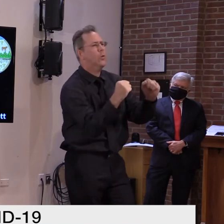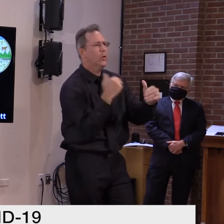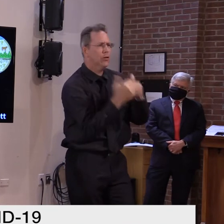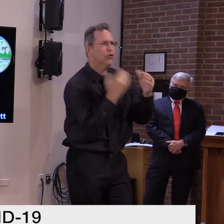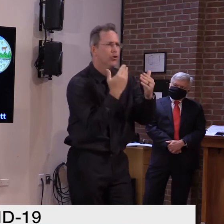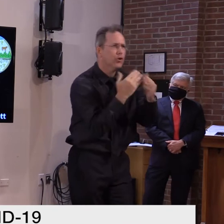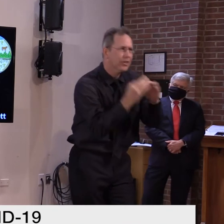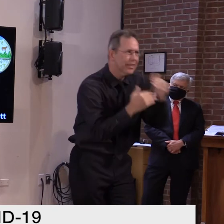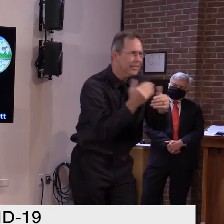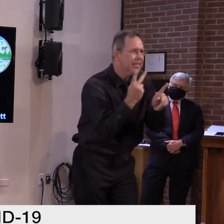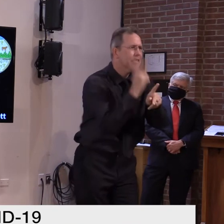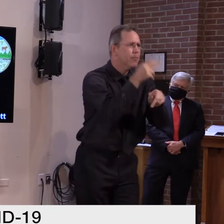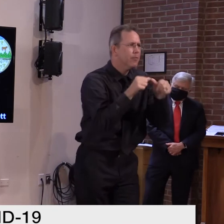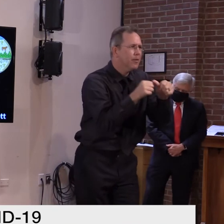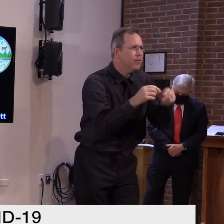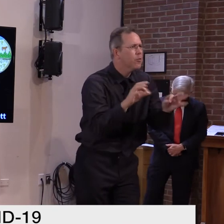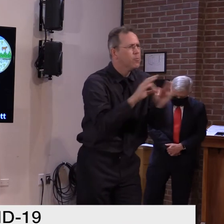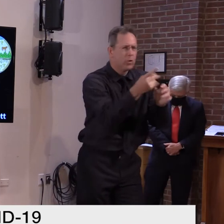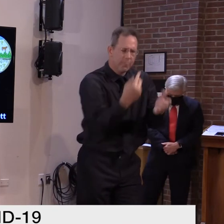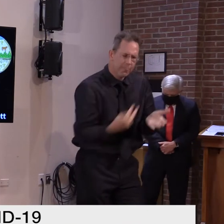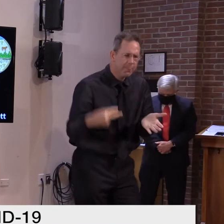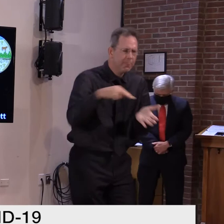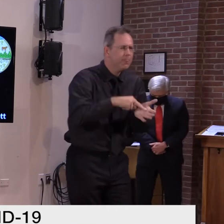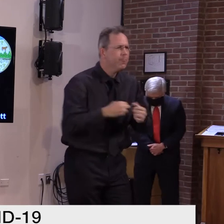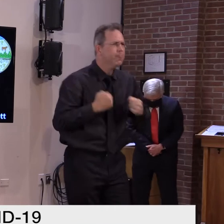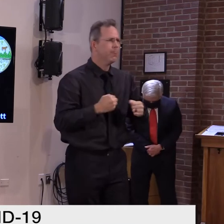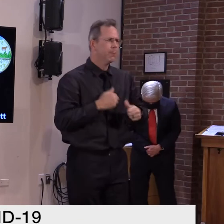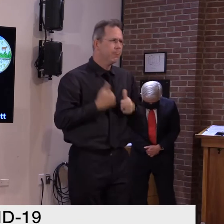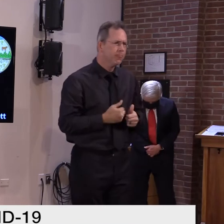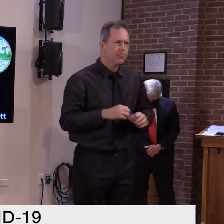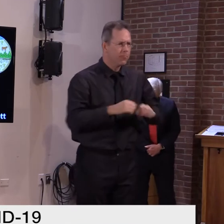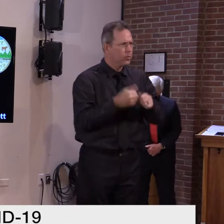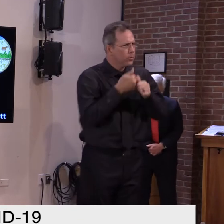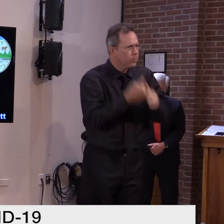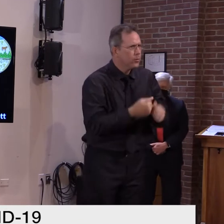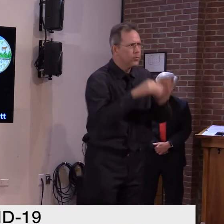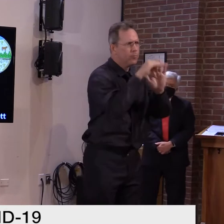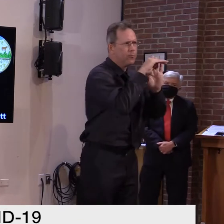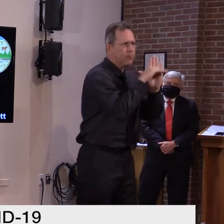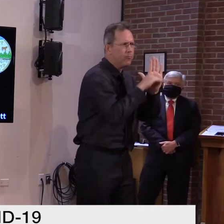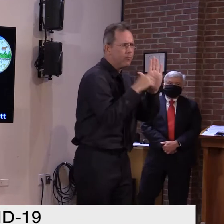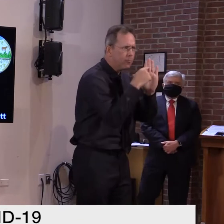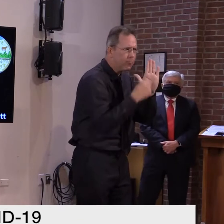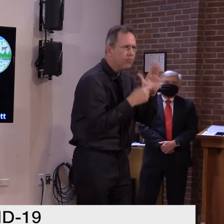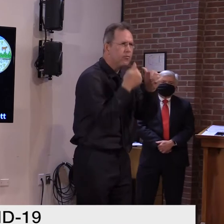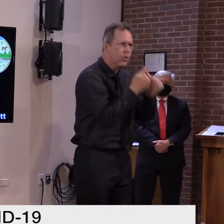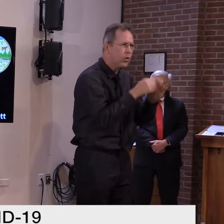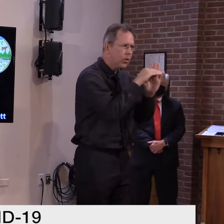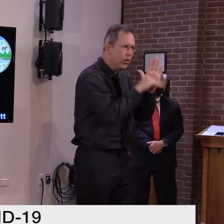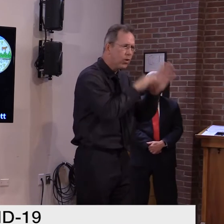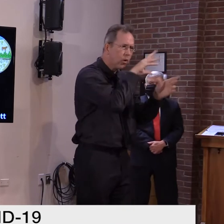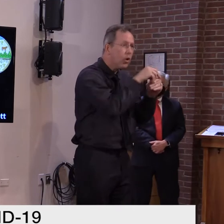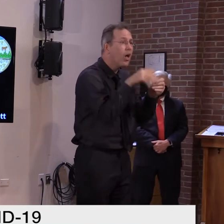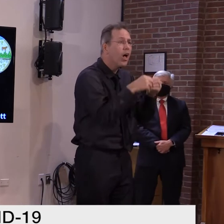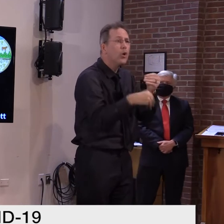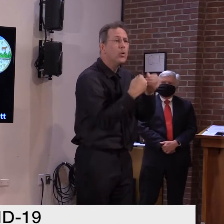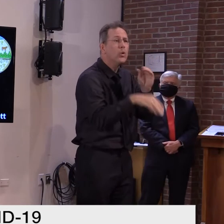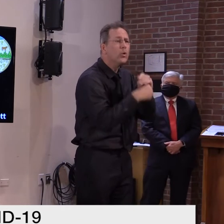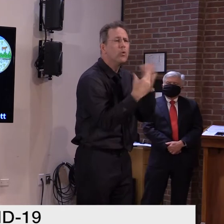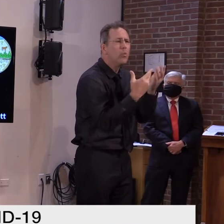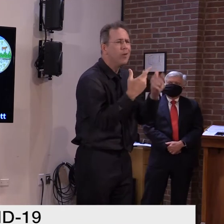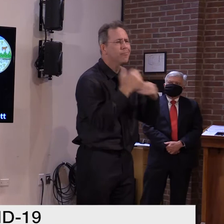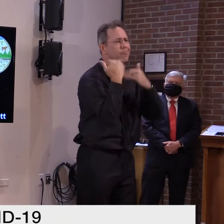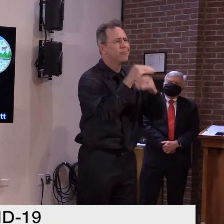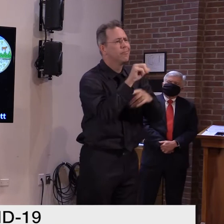up and commit to following the health guidance. Including these new measures. And limit our contacts as much